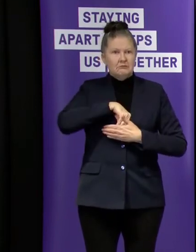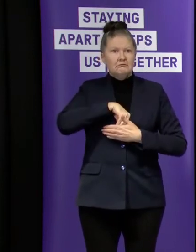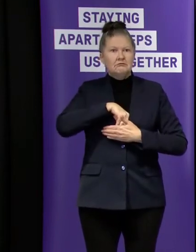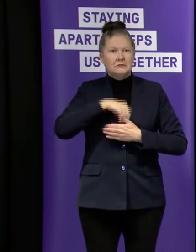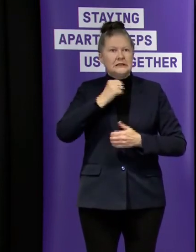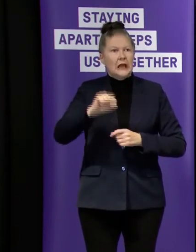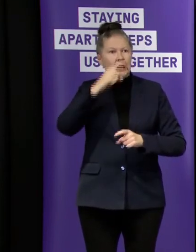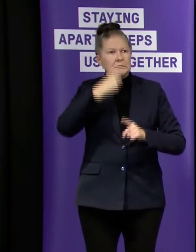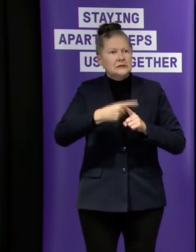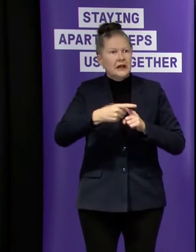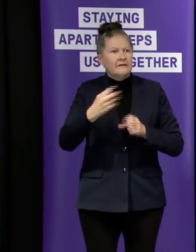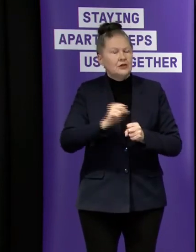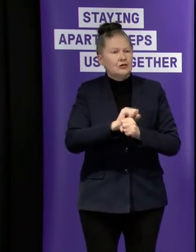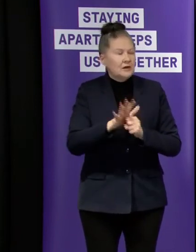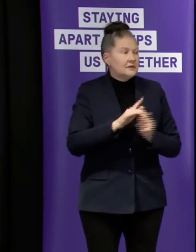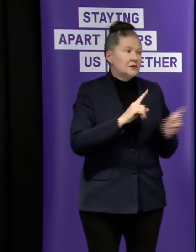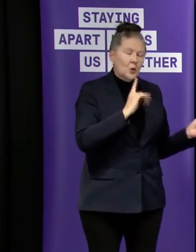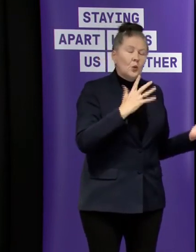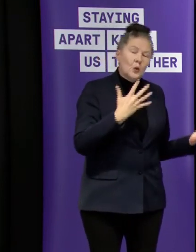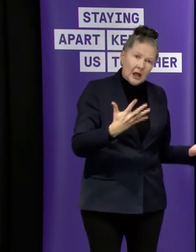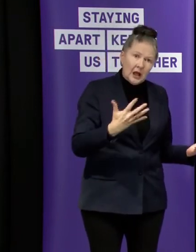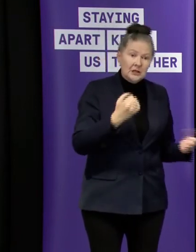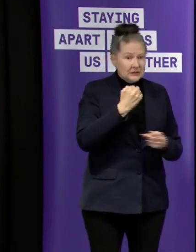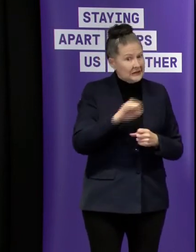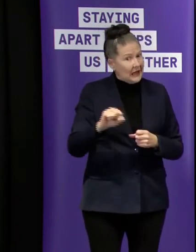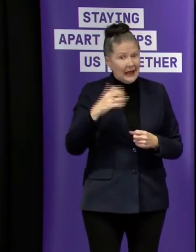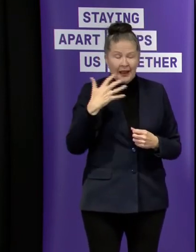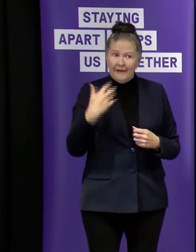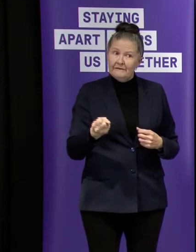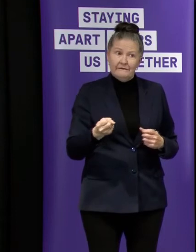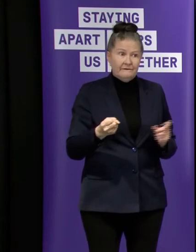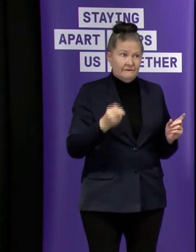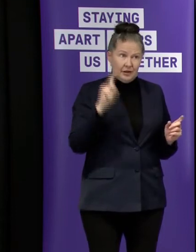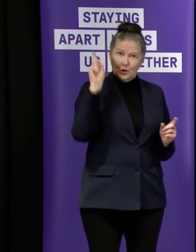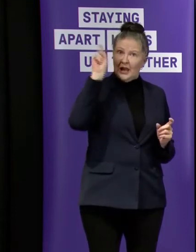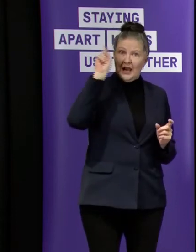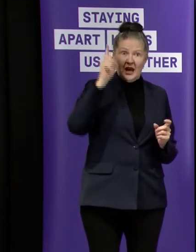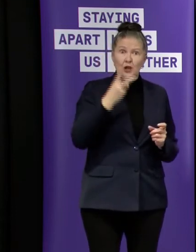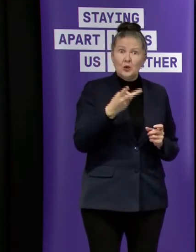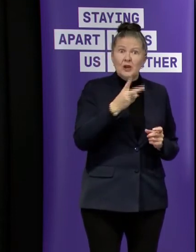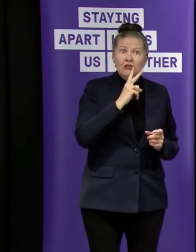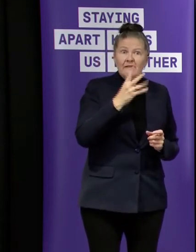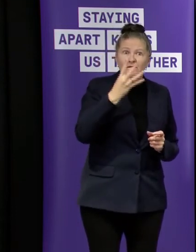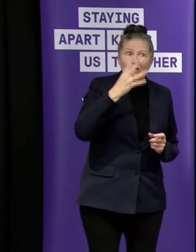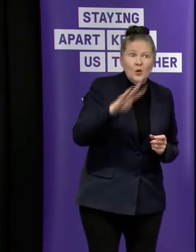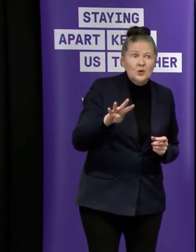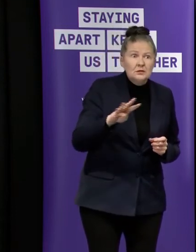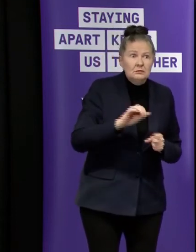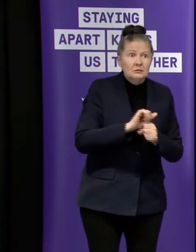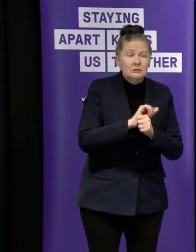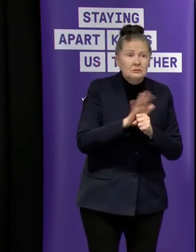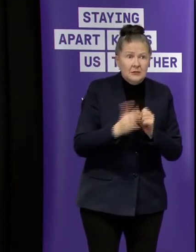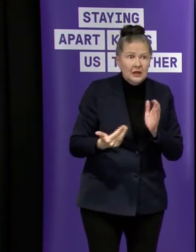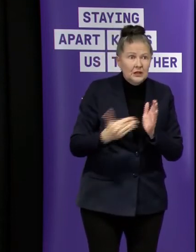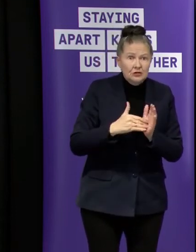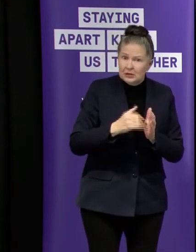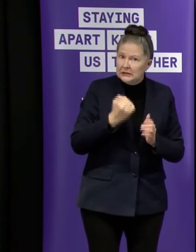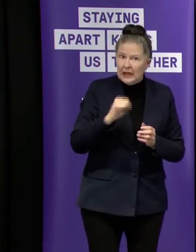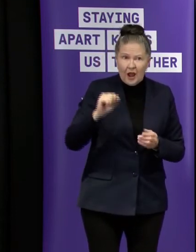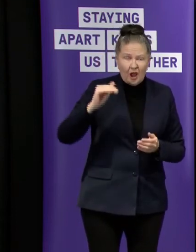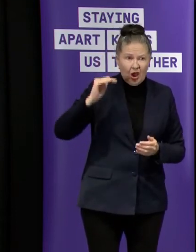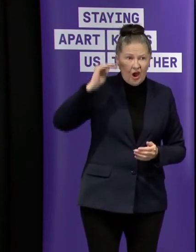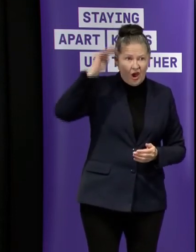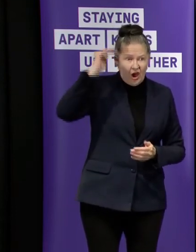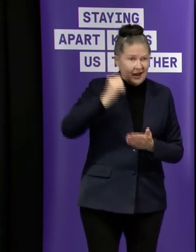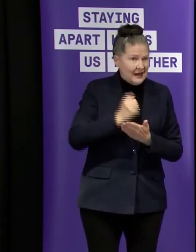new case numbers um they're still um 240 um today so um those numbers are still too high um